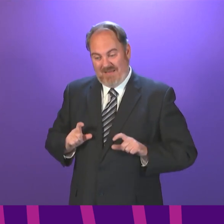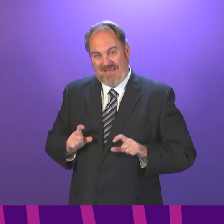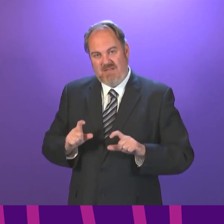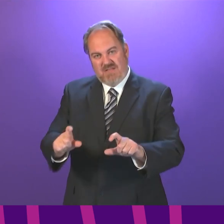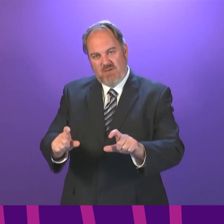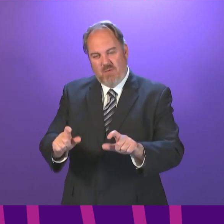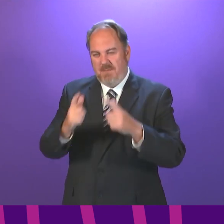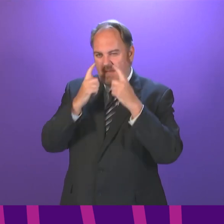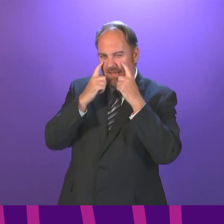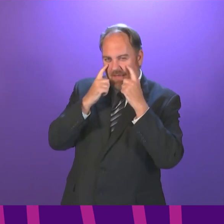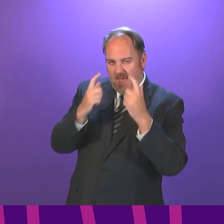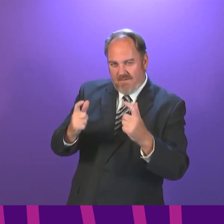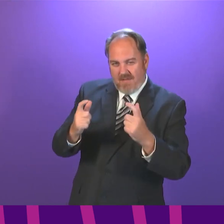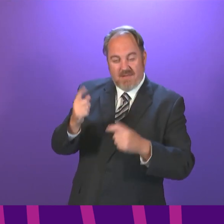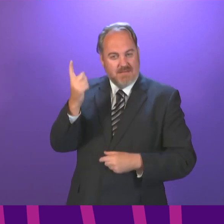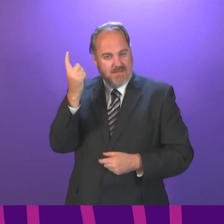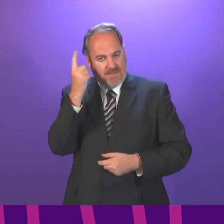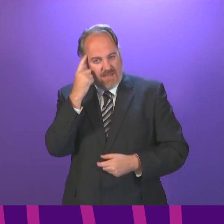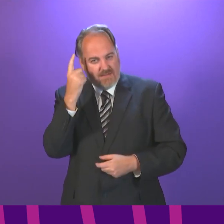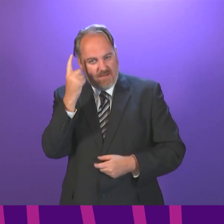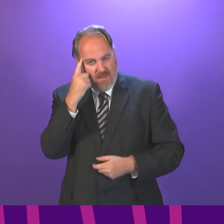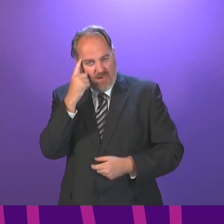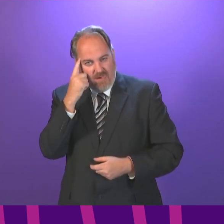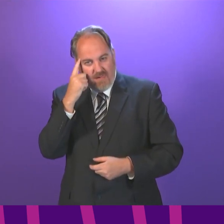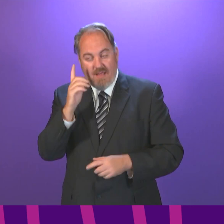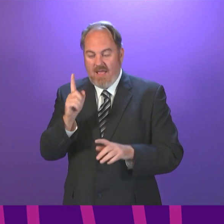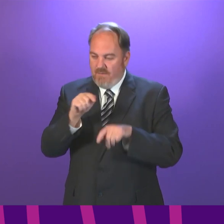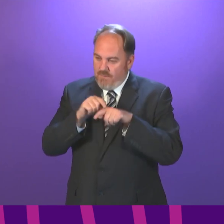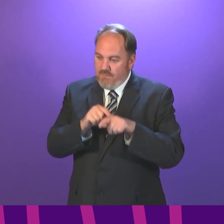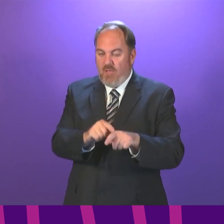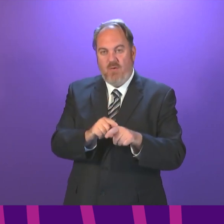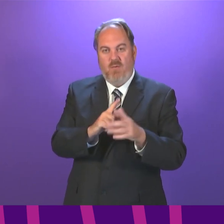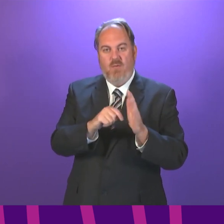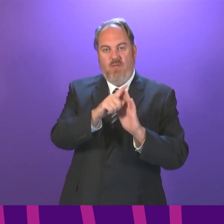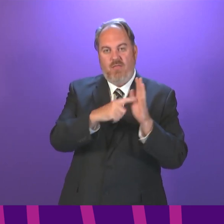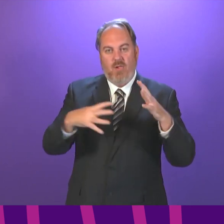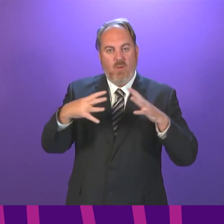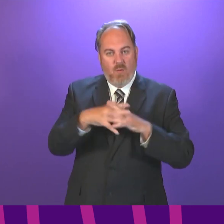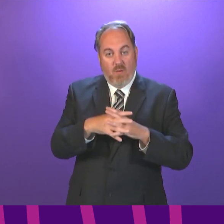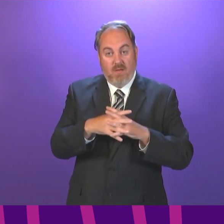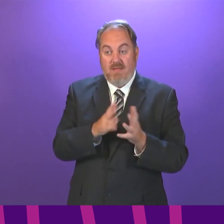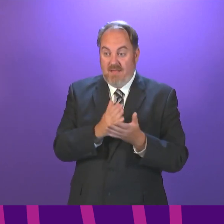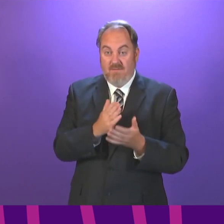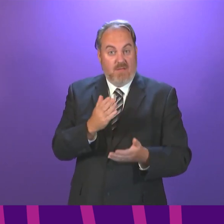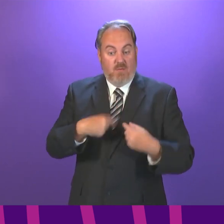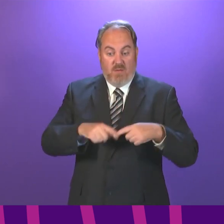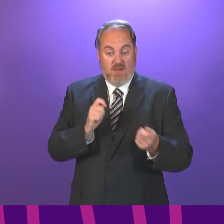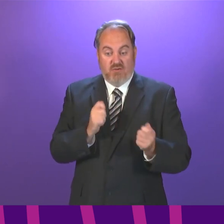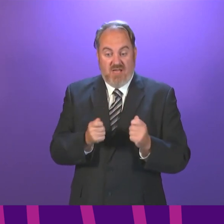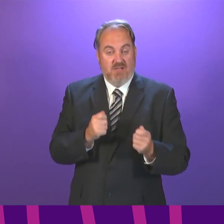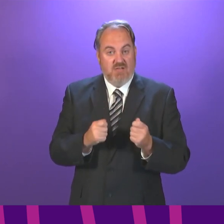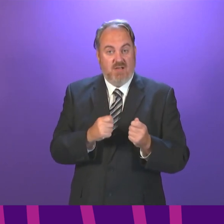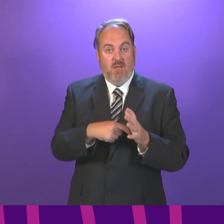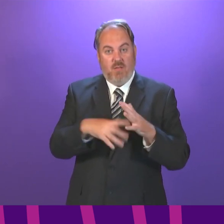careful, cautious and sensible, even as legal restrictions are lifted. The government will continue to provide guidance to help